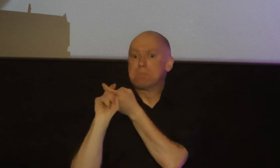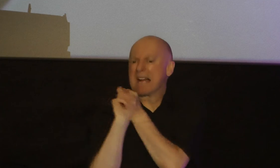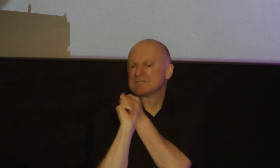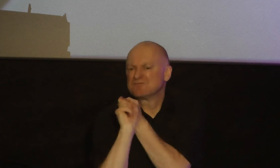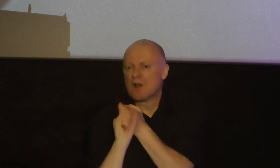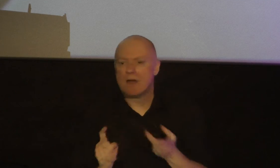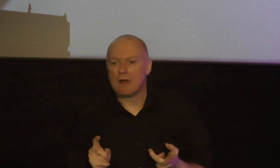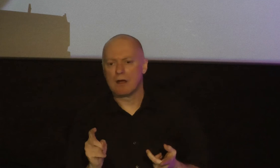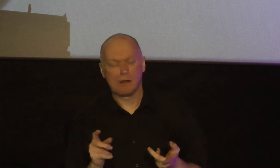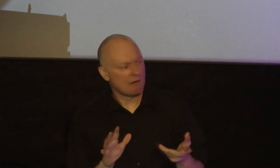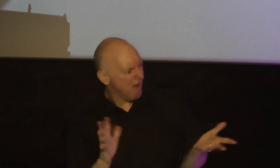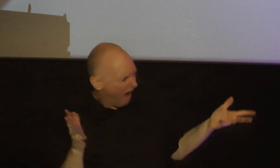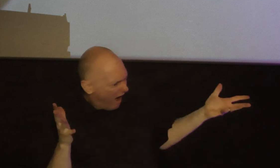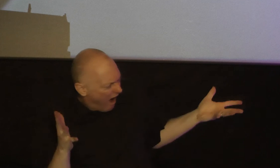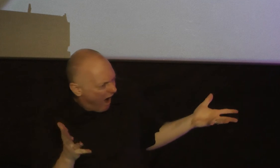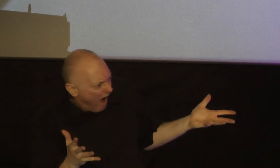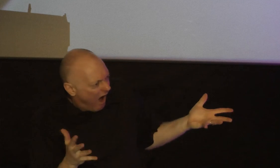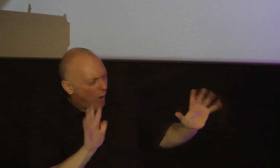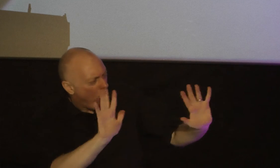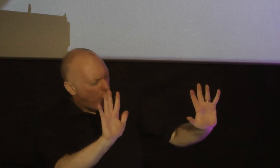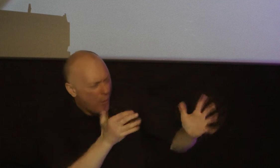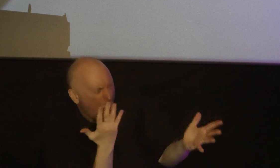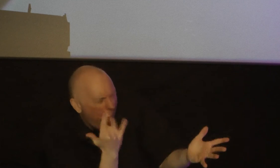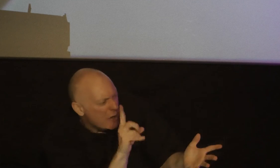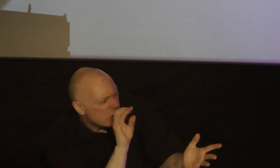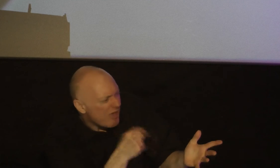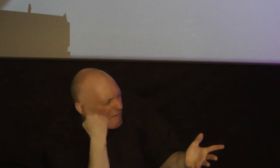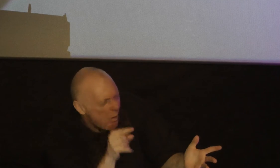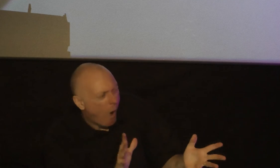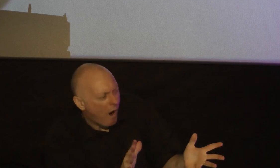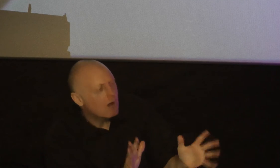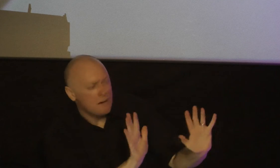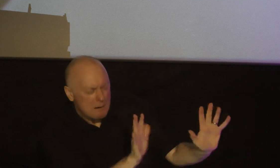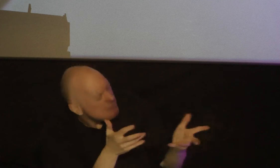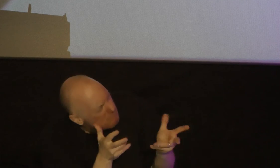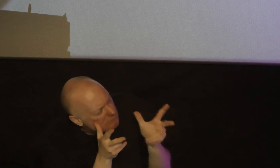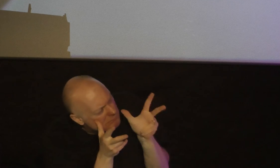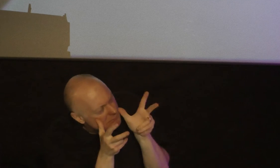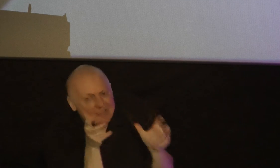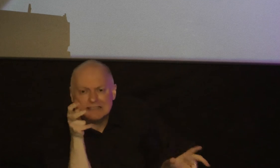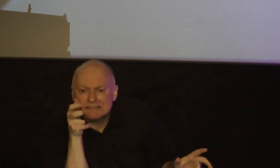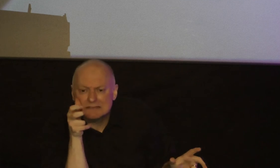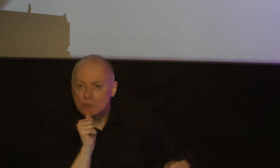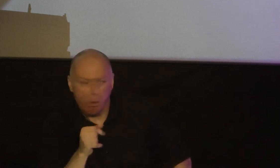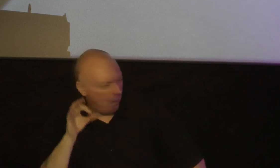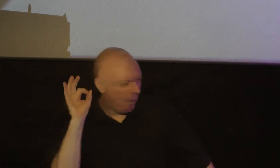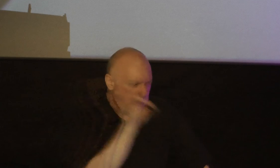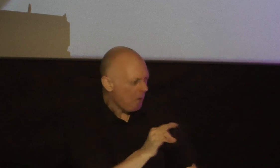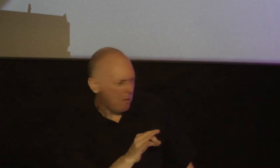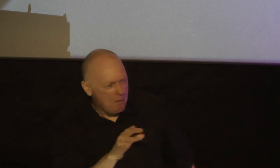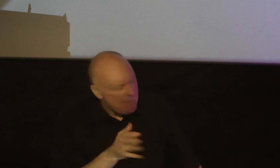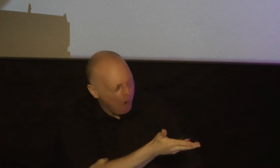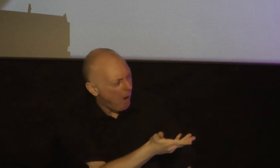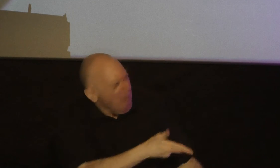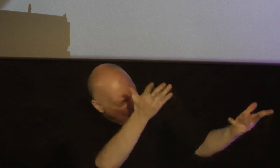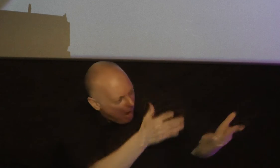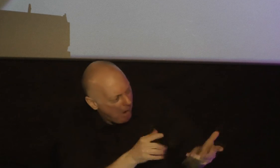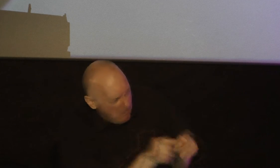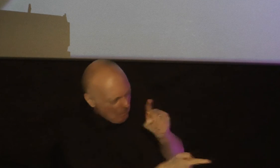understanding and insight into what really happened that only comes from listening you think you have it all figured out in your mind